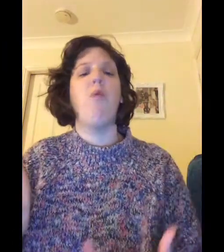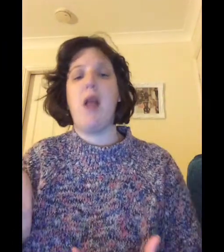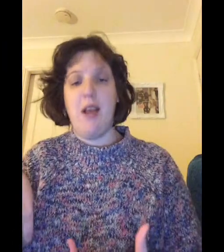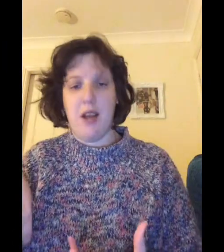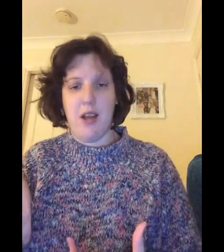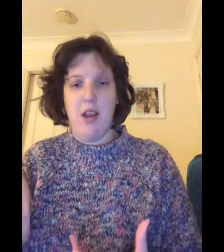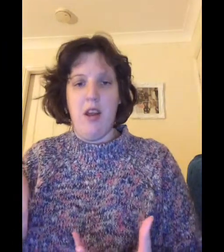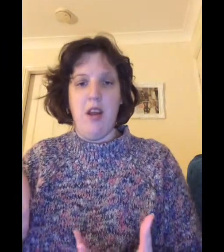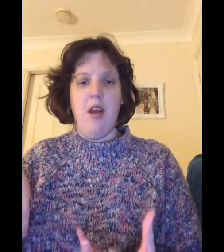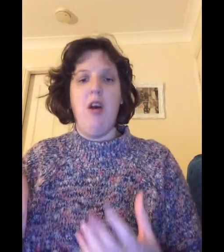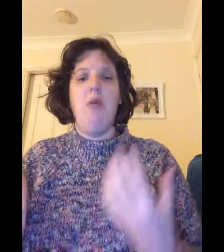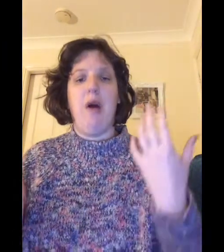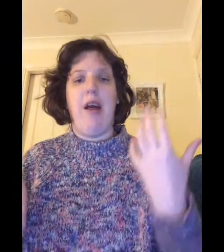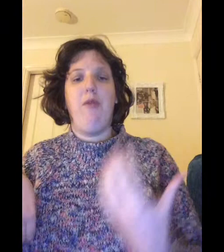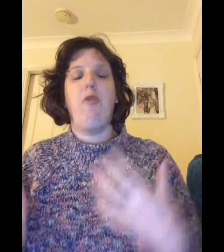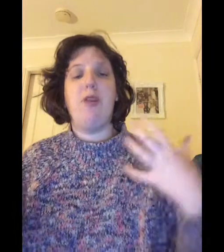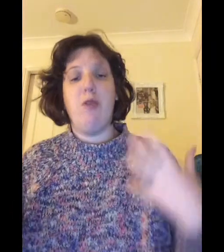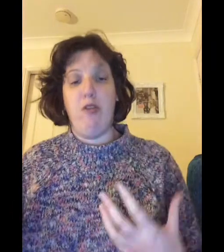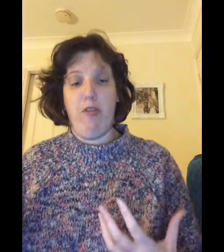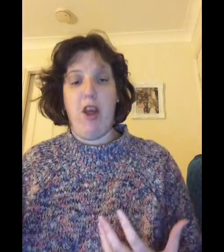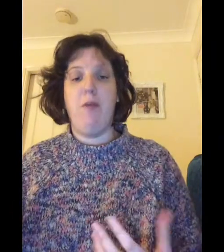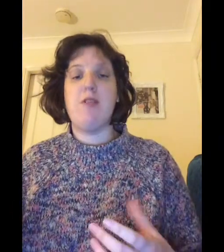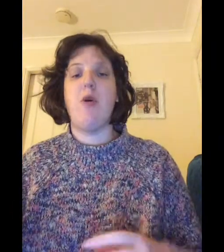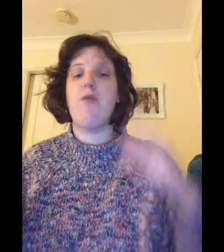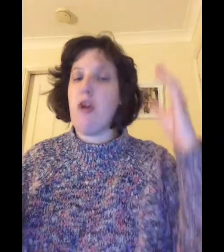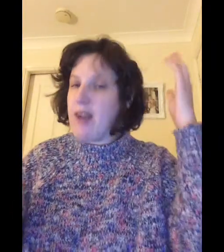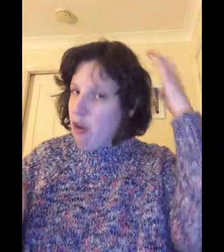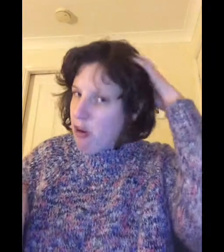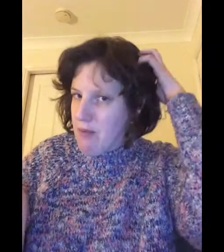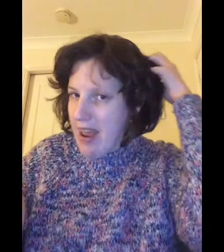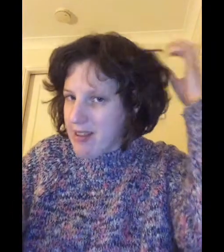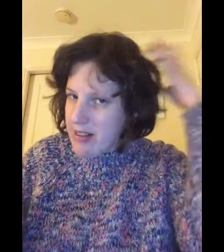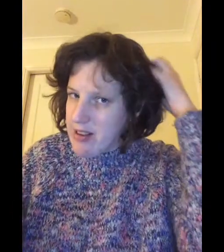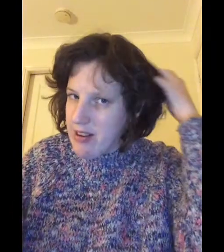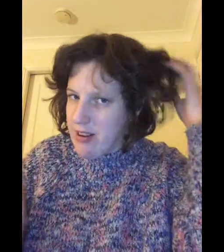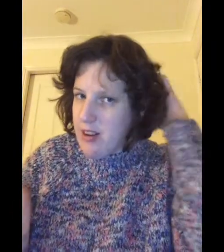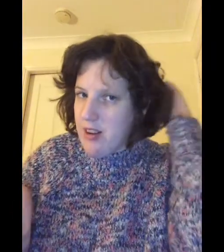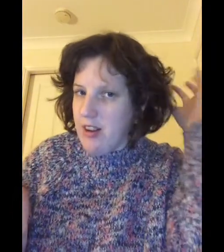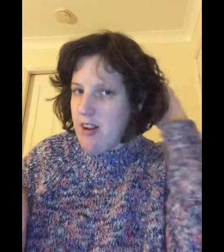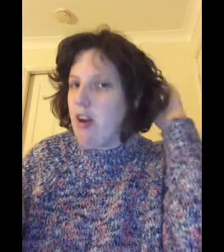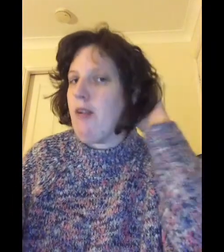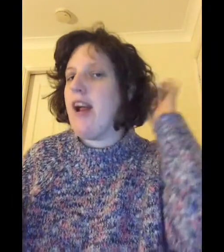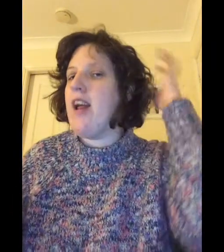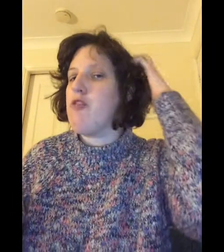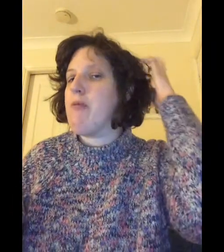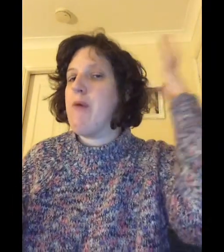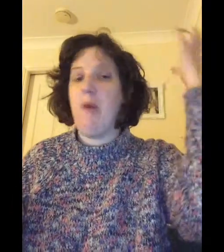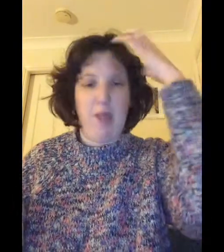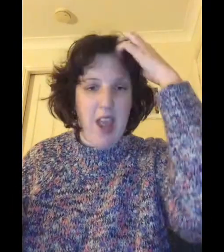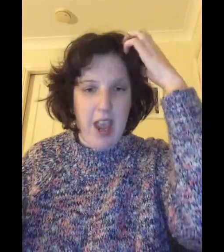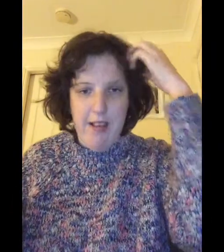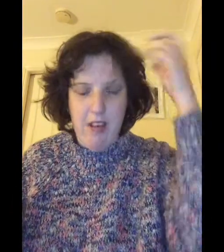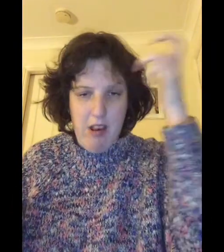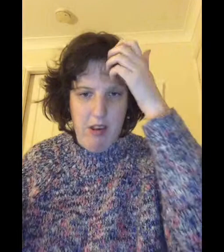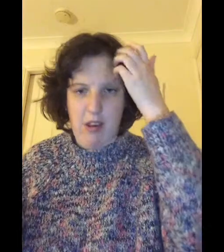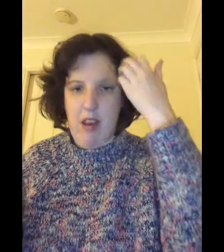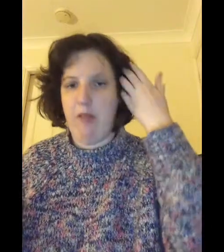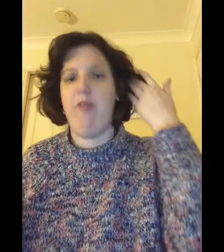week but i am going to be doing a few so i'm sorry i look a mess all right i've just been with the kids and they've